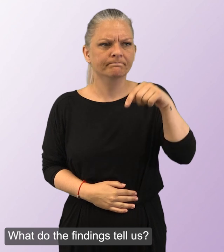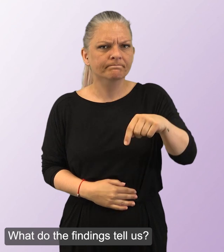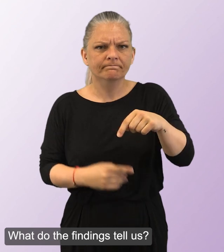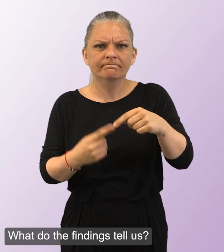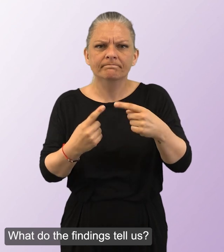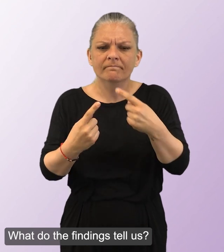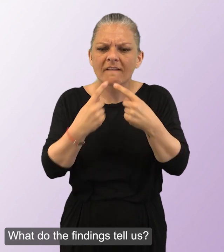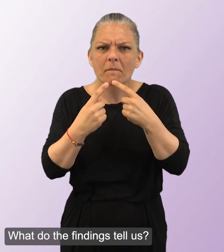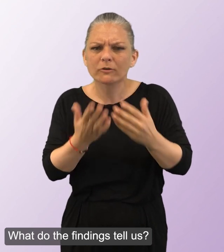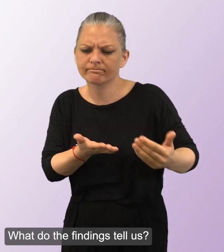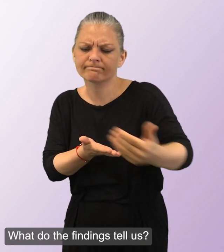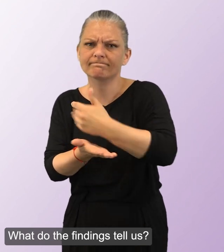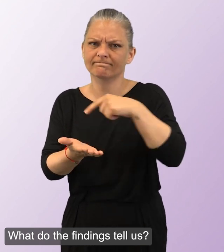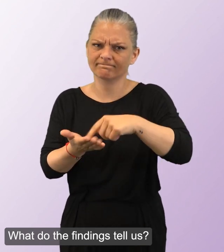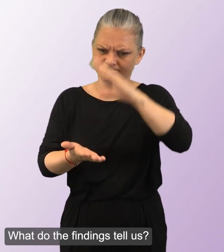What do the findings tell us?